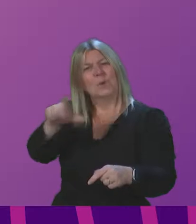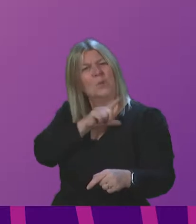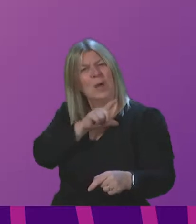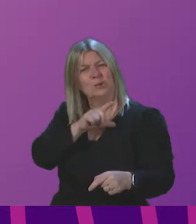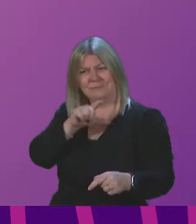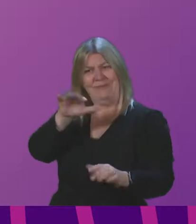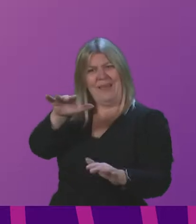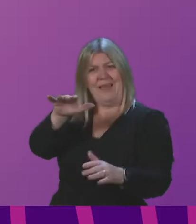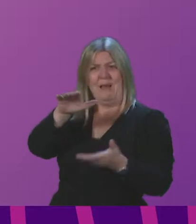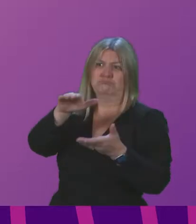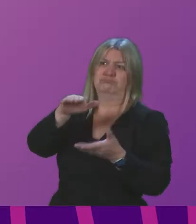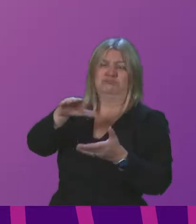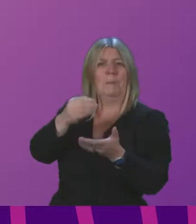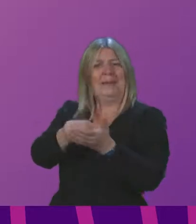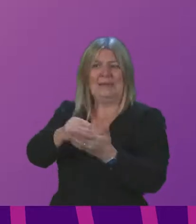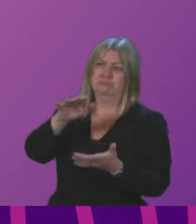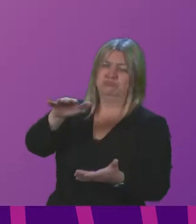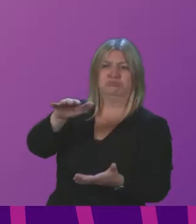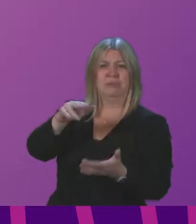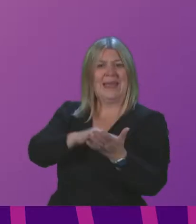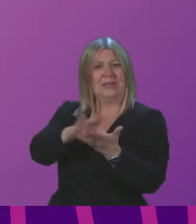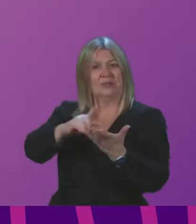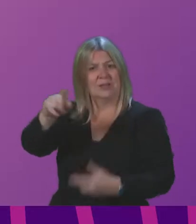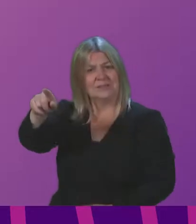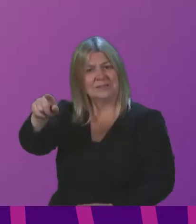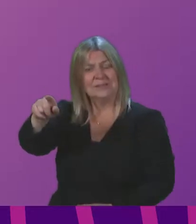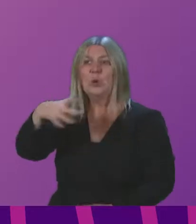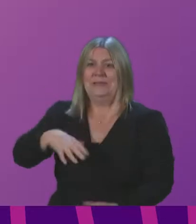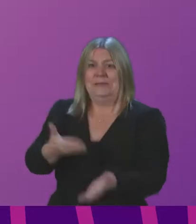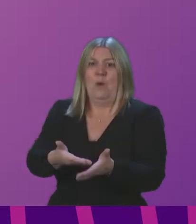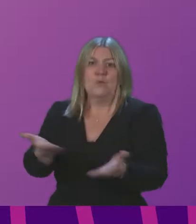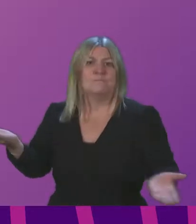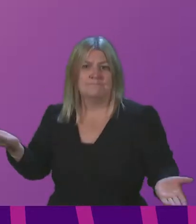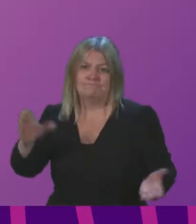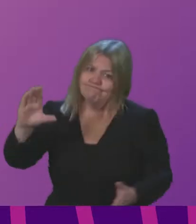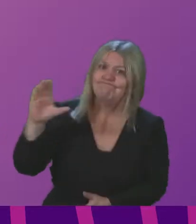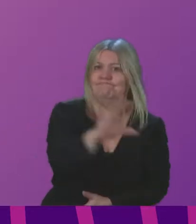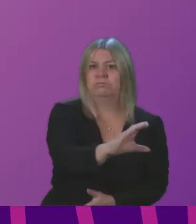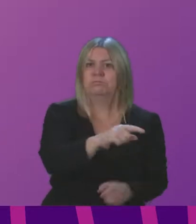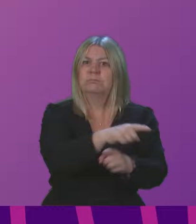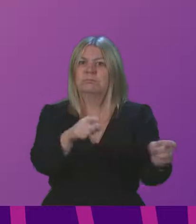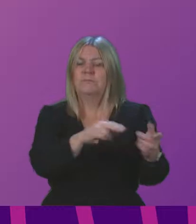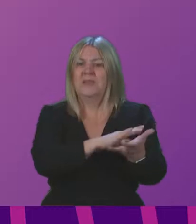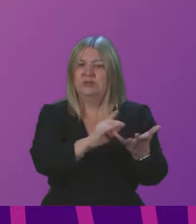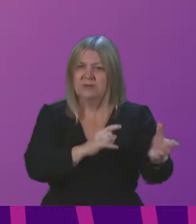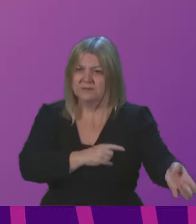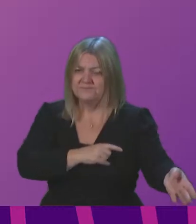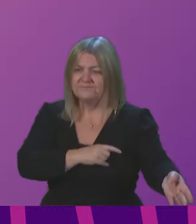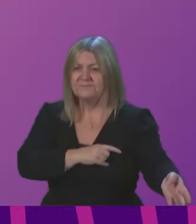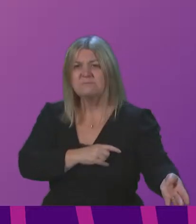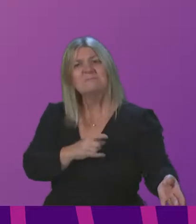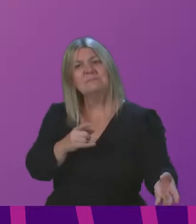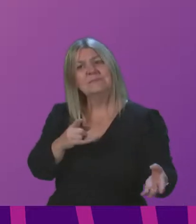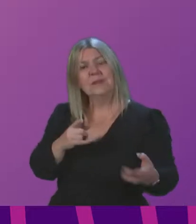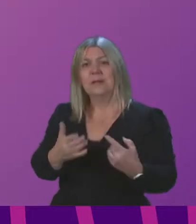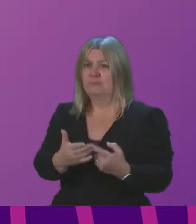You cannot sit on the money, because the NHS needs it now. Winter pressures have been with us for a few months now, and